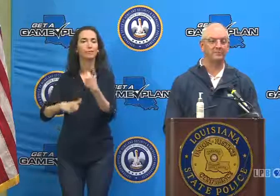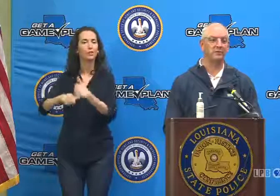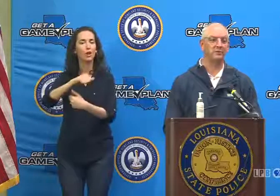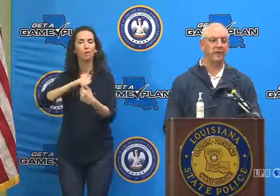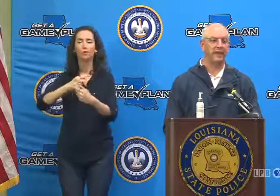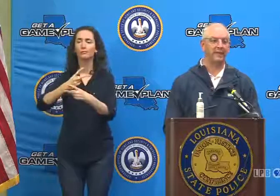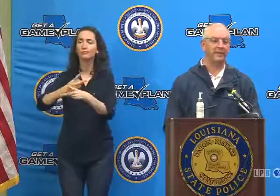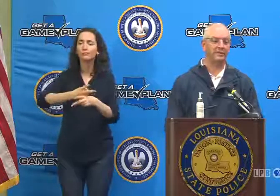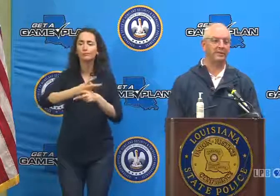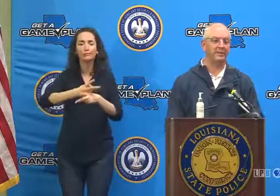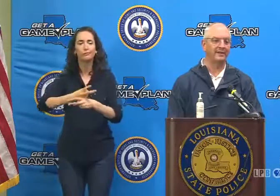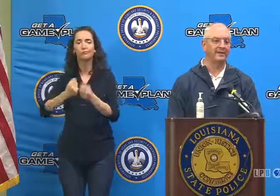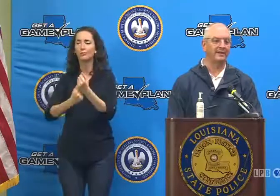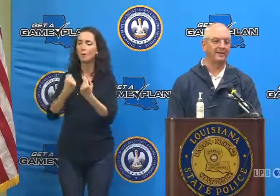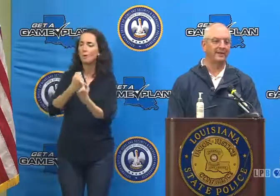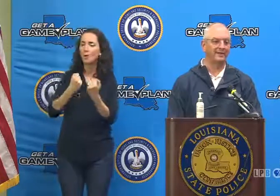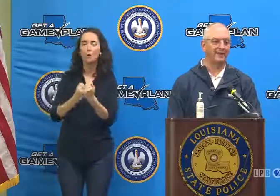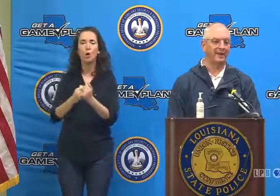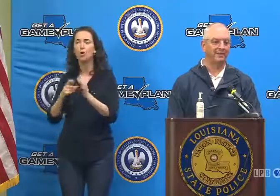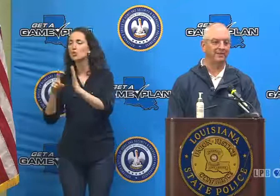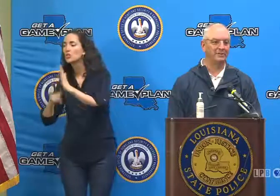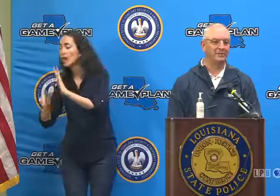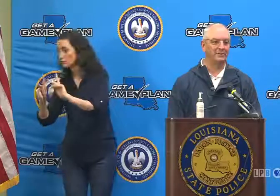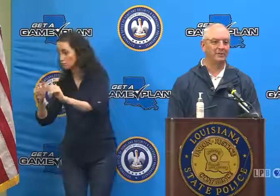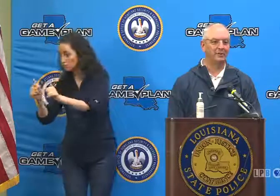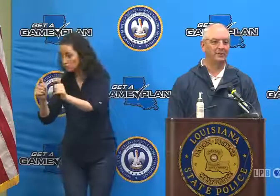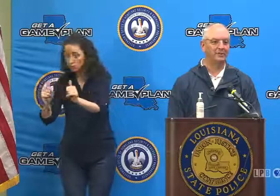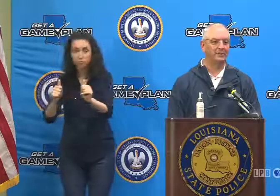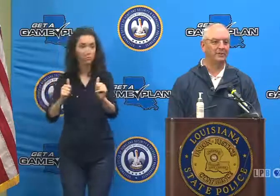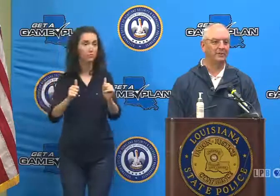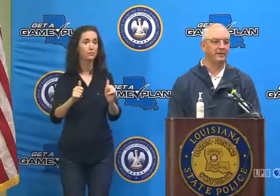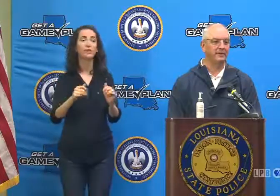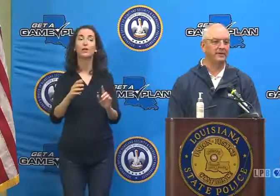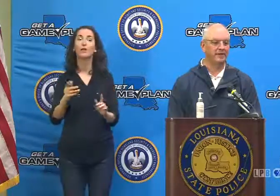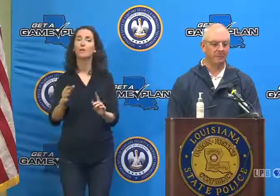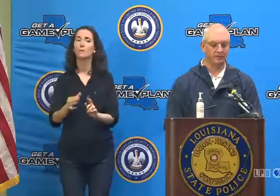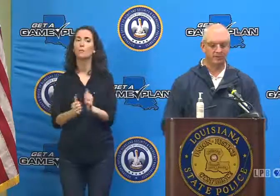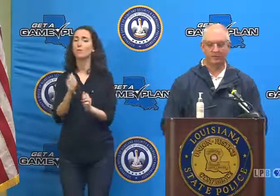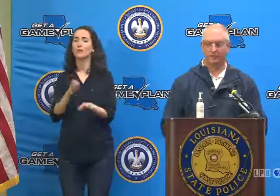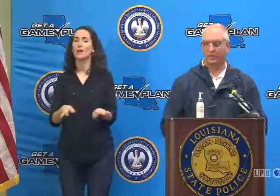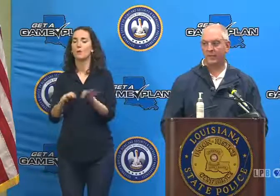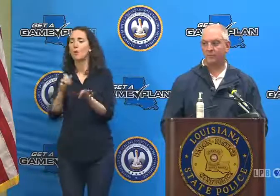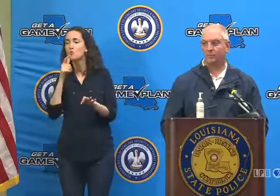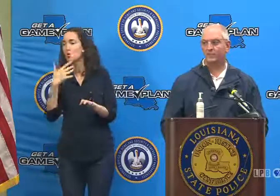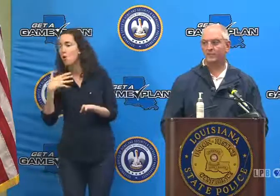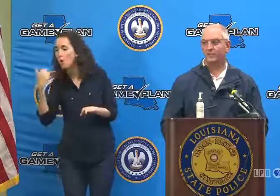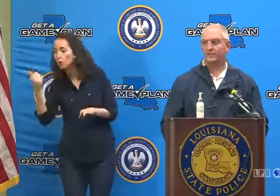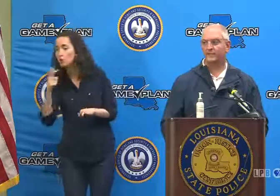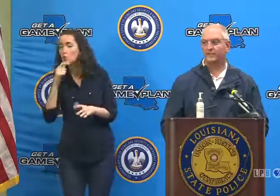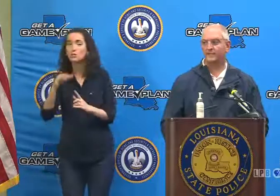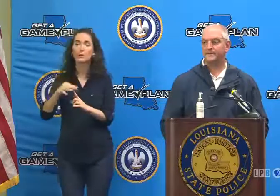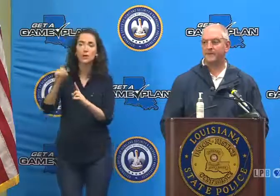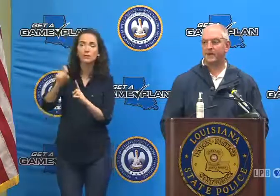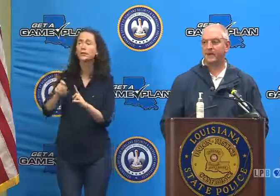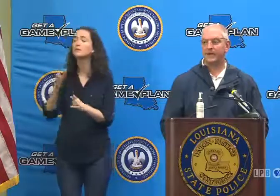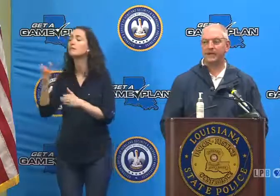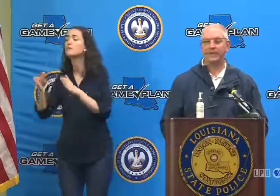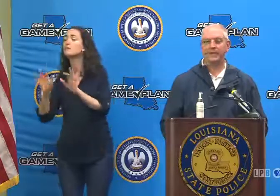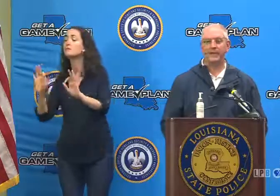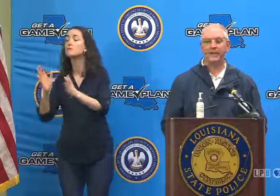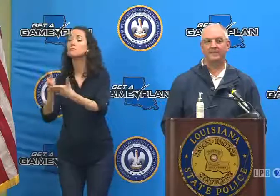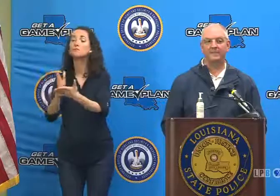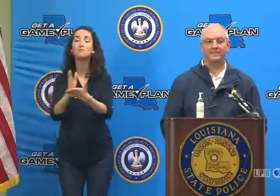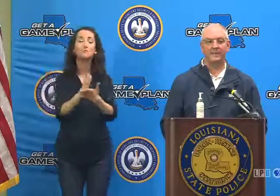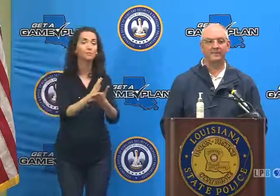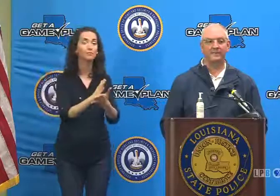our families as best we can. Let's check in on our neighbors, especially the older neighbors and those that have special needs. And